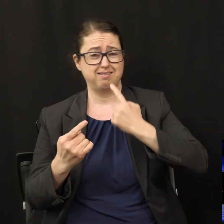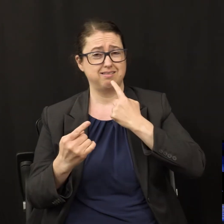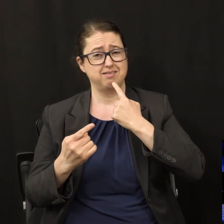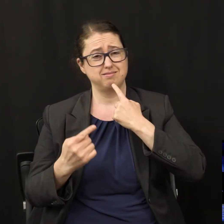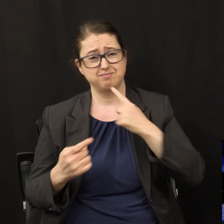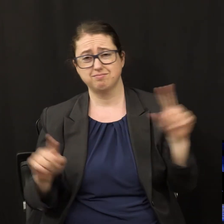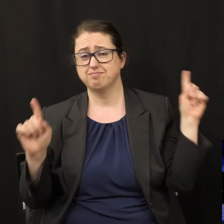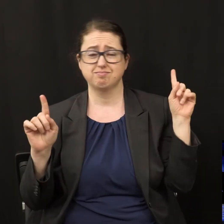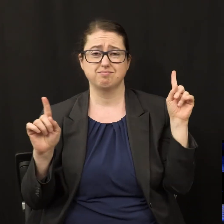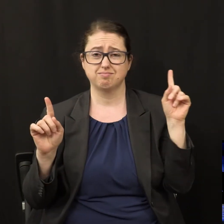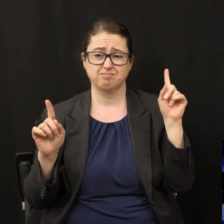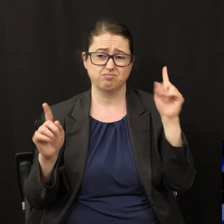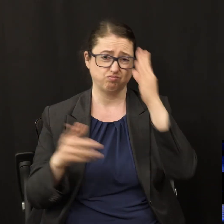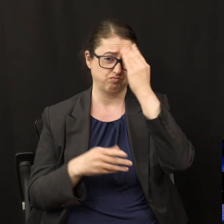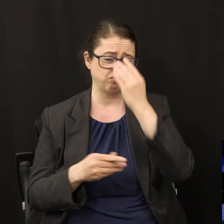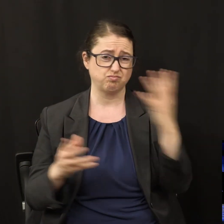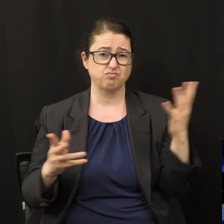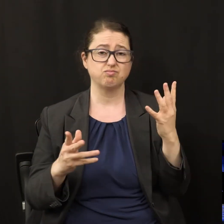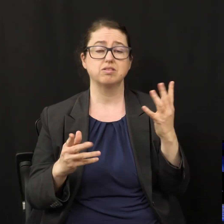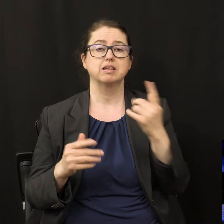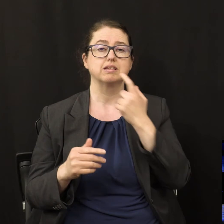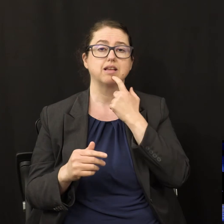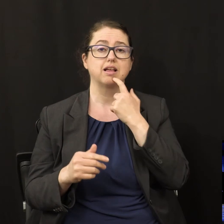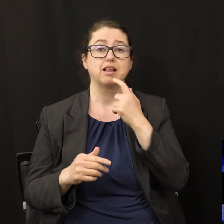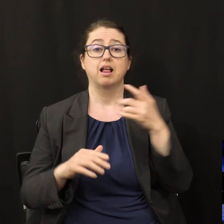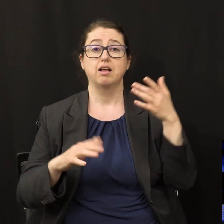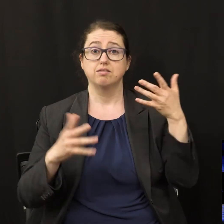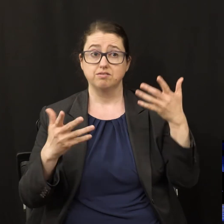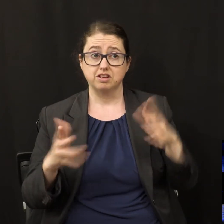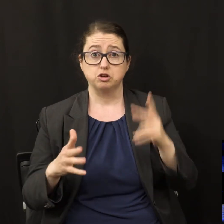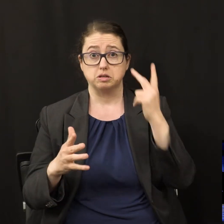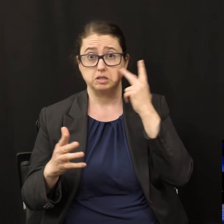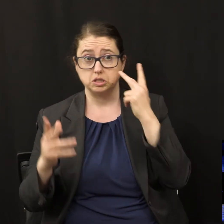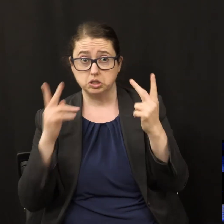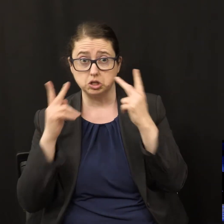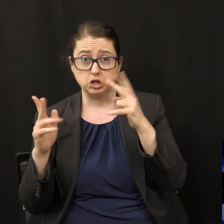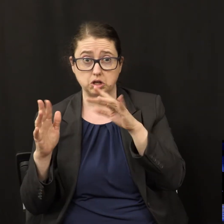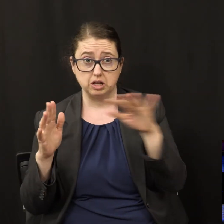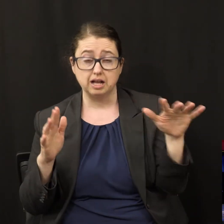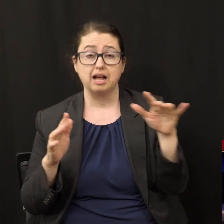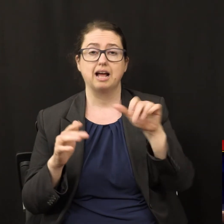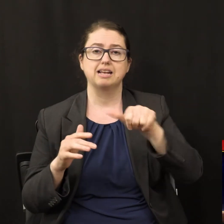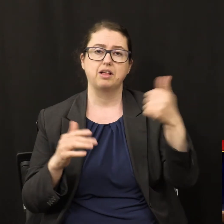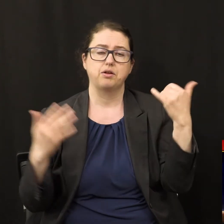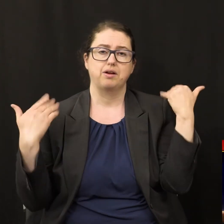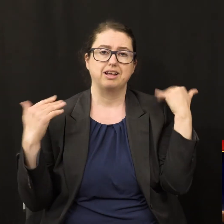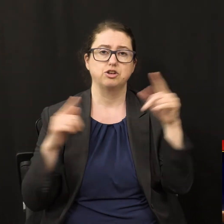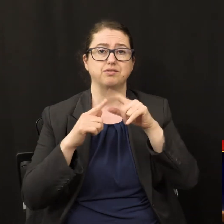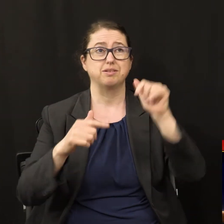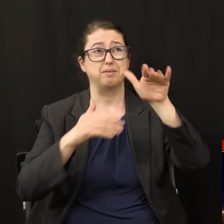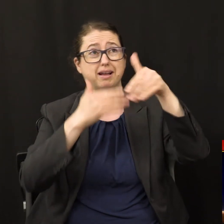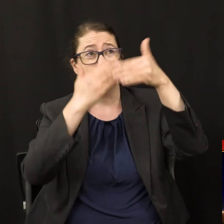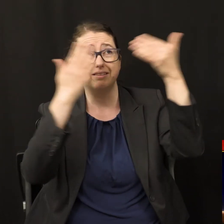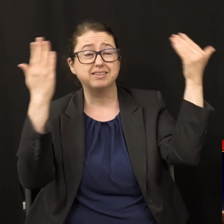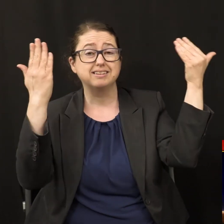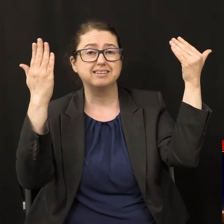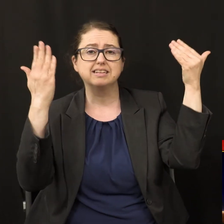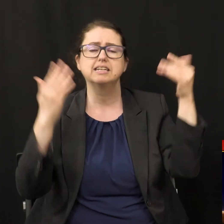We're told there, After these things, I saw another angel coming down from heaven, having great